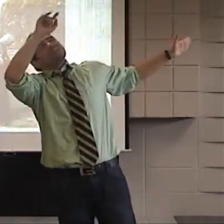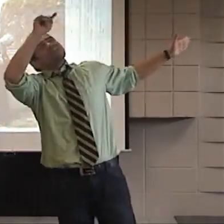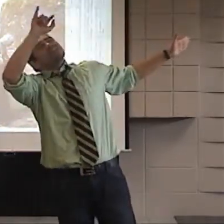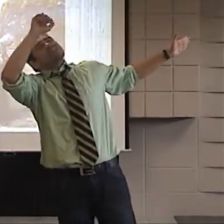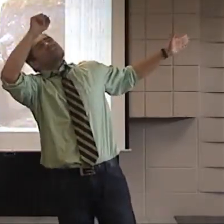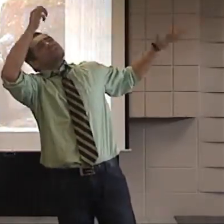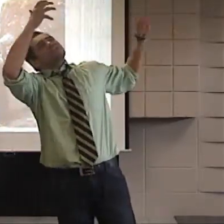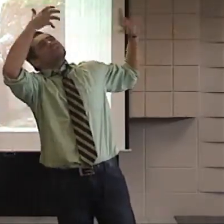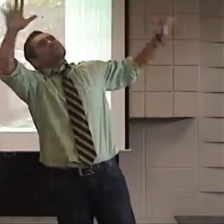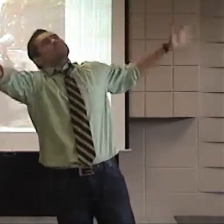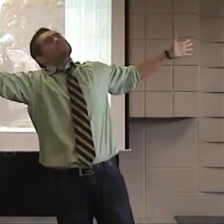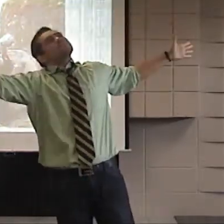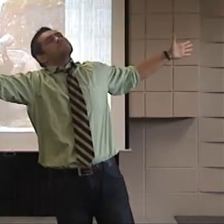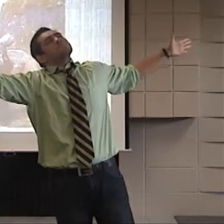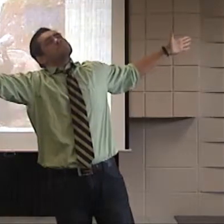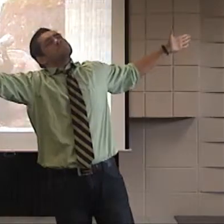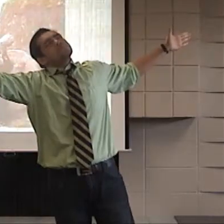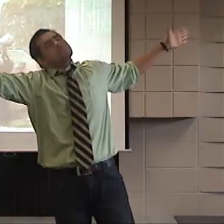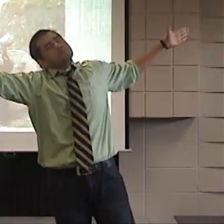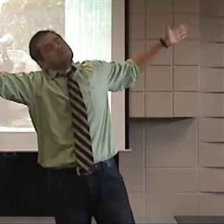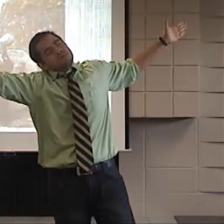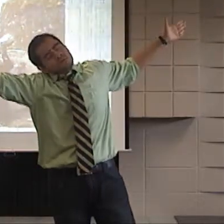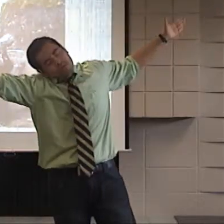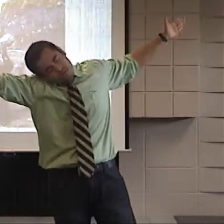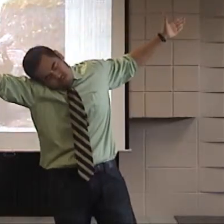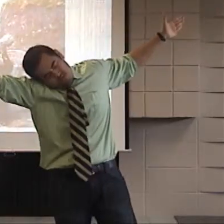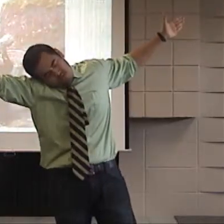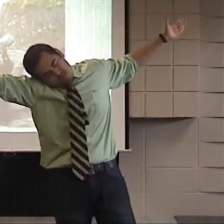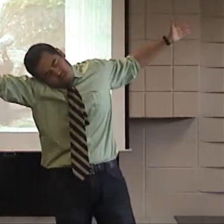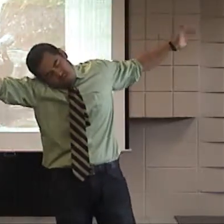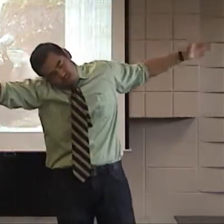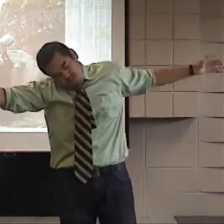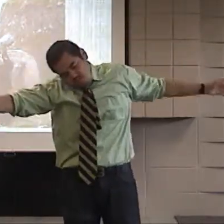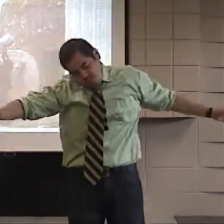cried, It is finished, and he died.